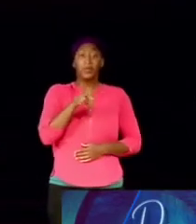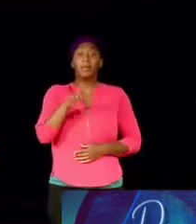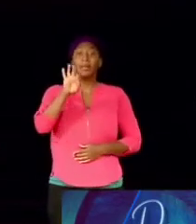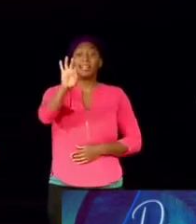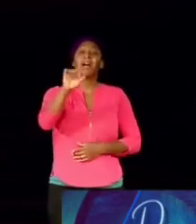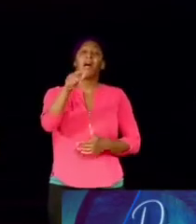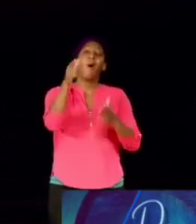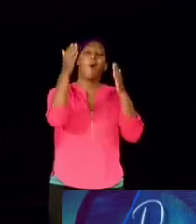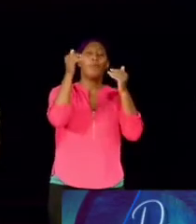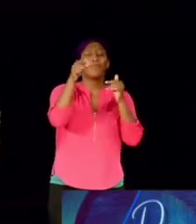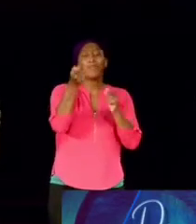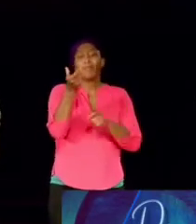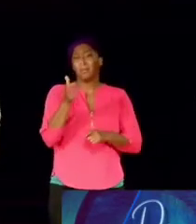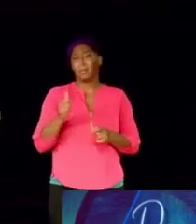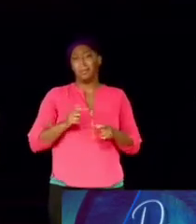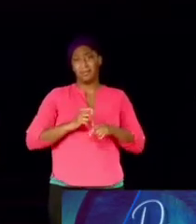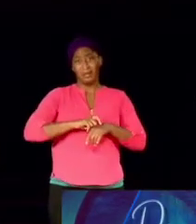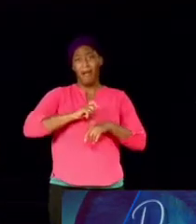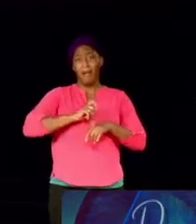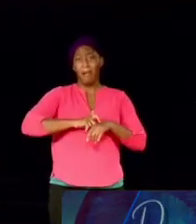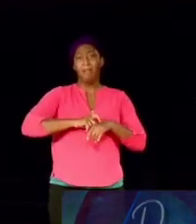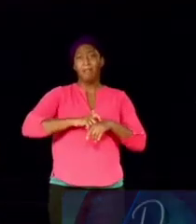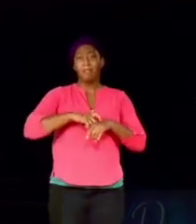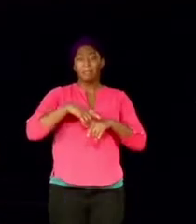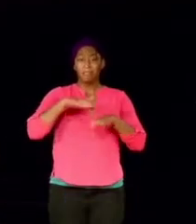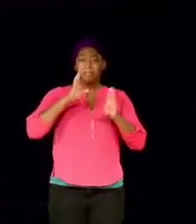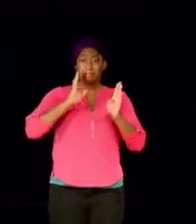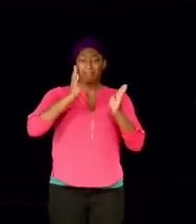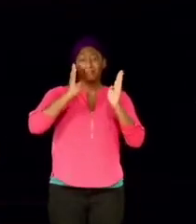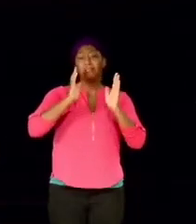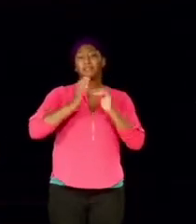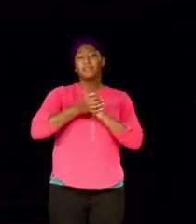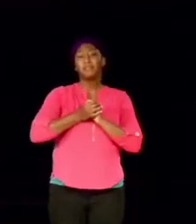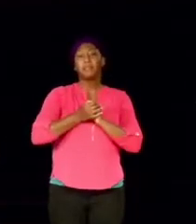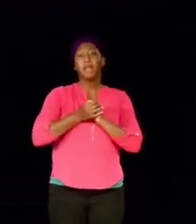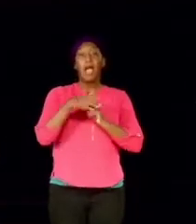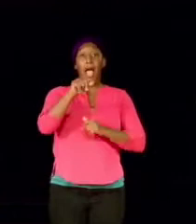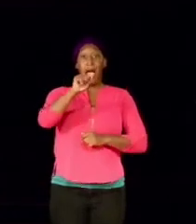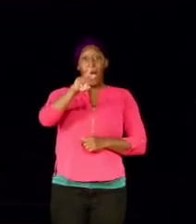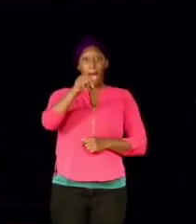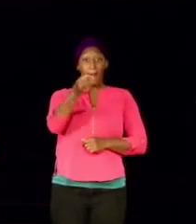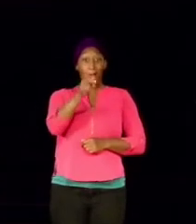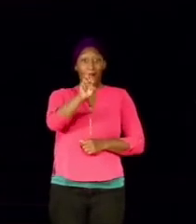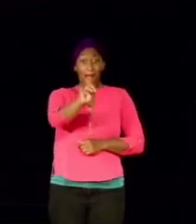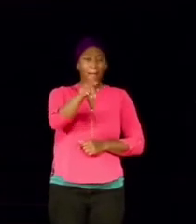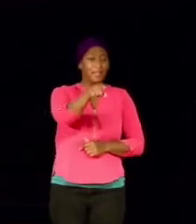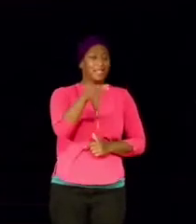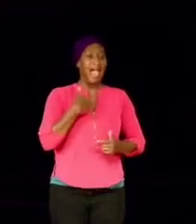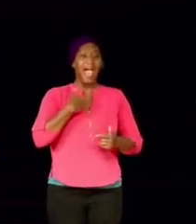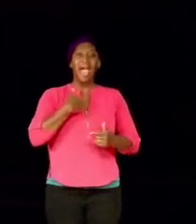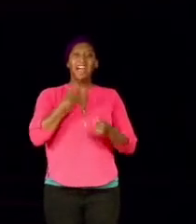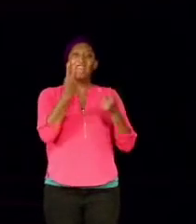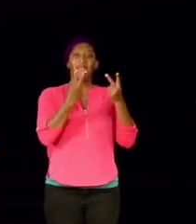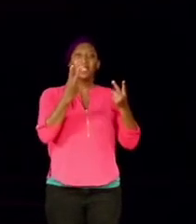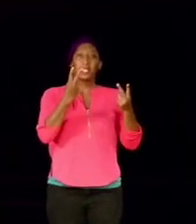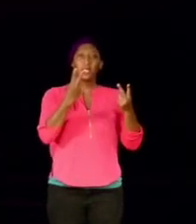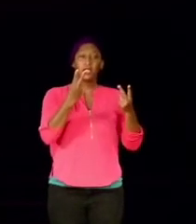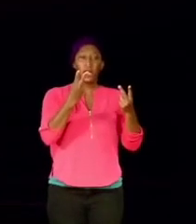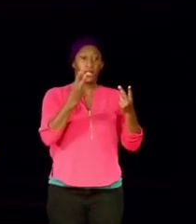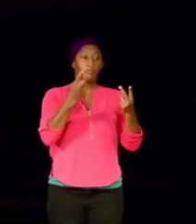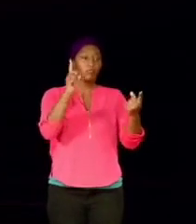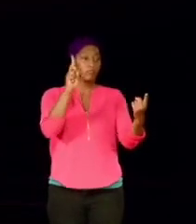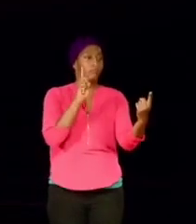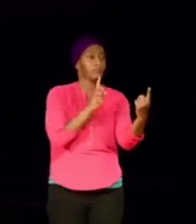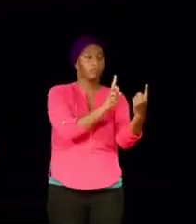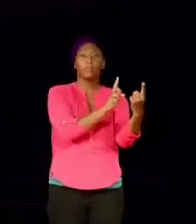to work with this text here. The Bible says that Abraham had a visitation. Now, this is in the middle